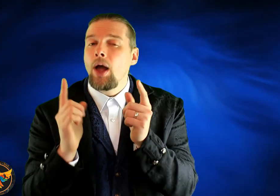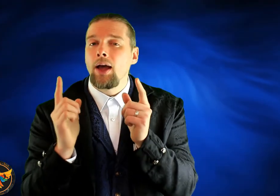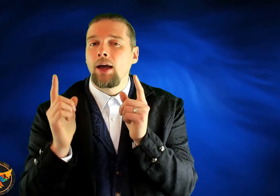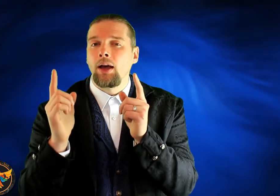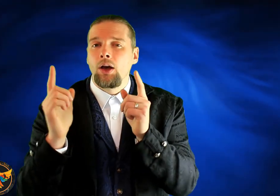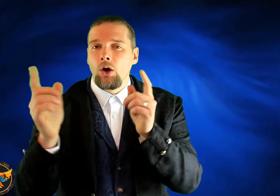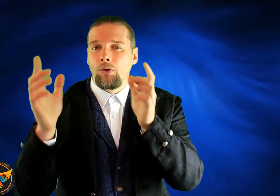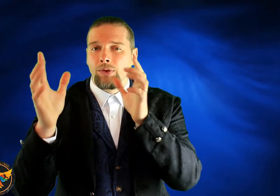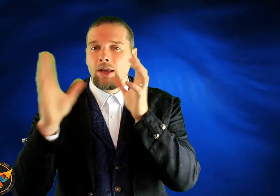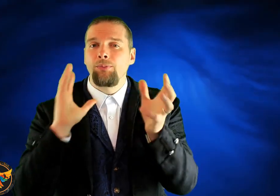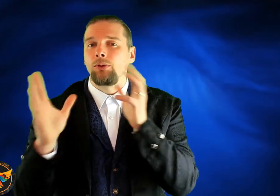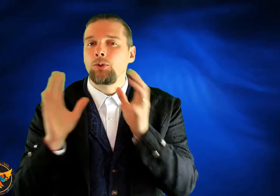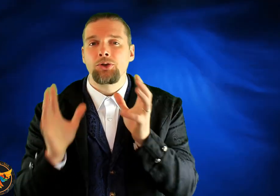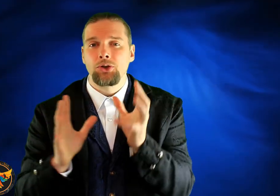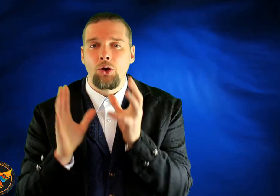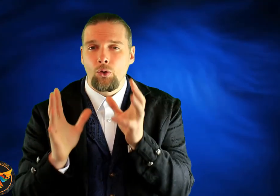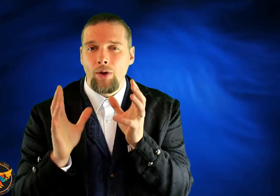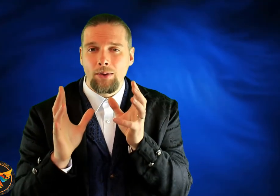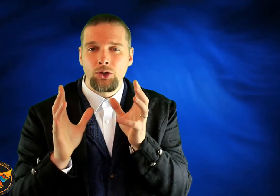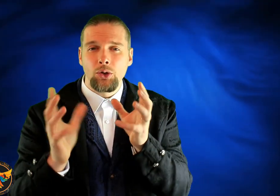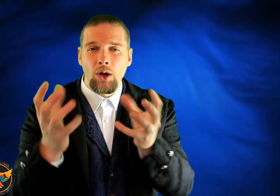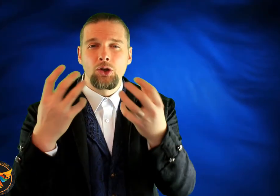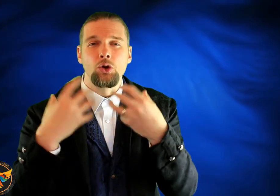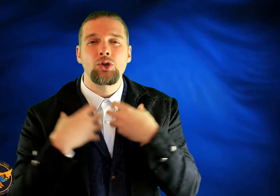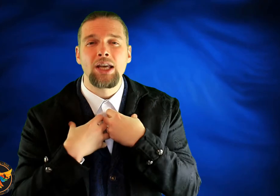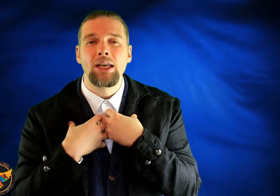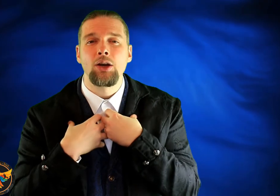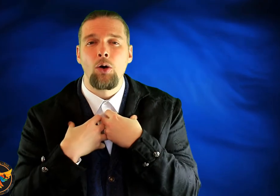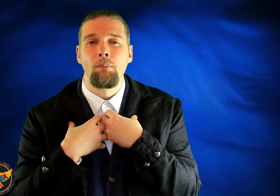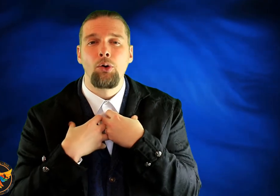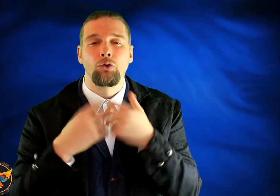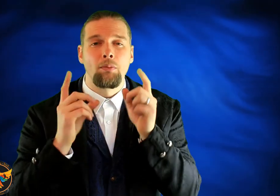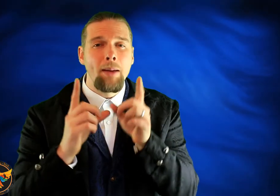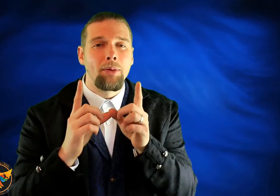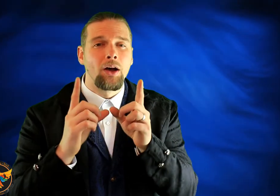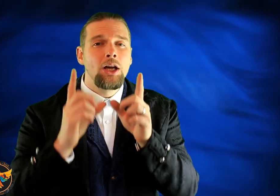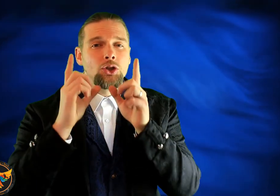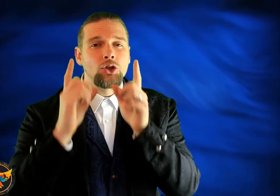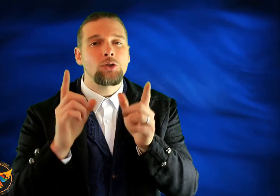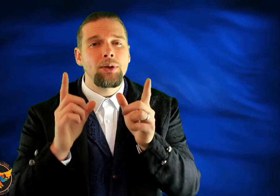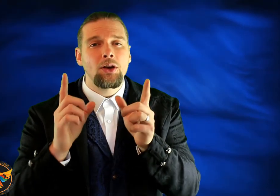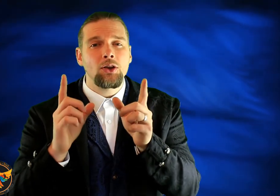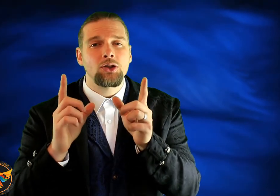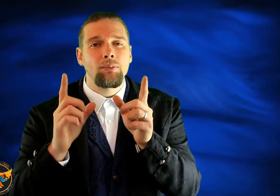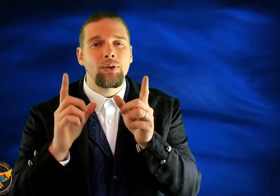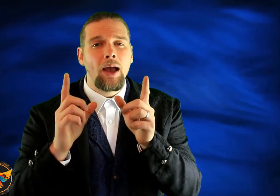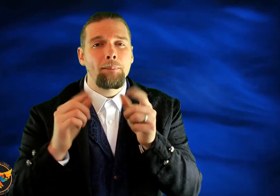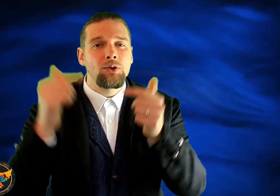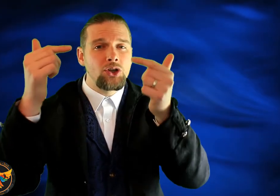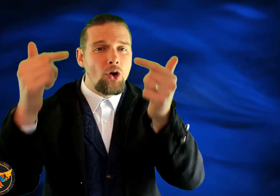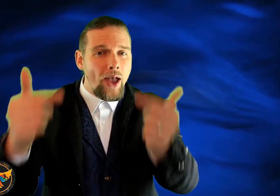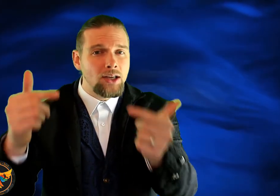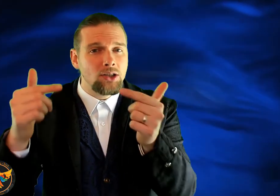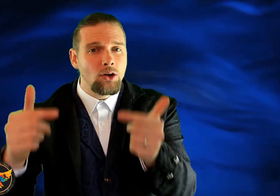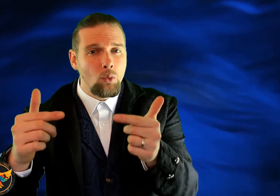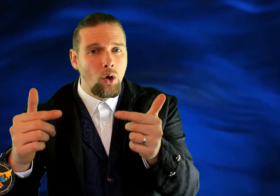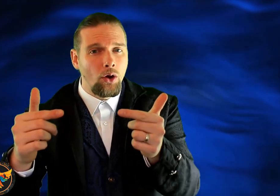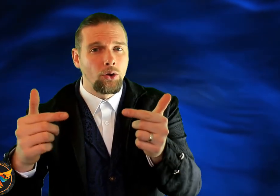aware of the influences that are around you and that you're taking on board. Remember, just because something happens in your external world